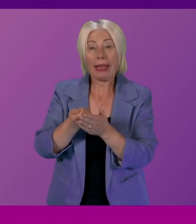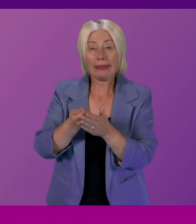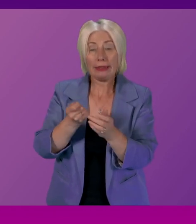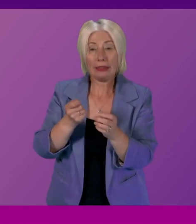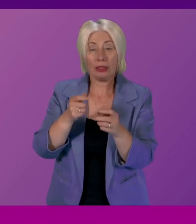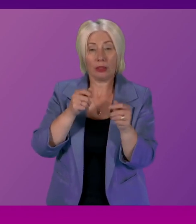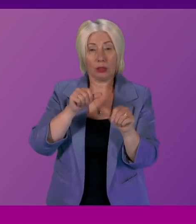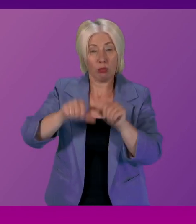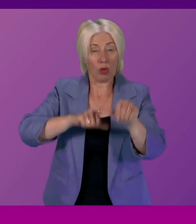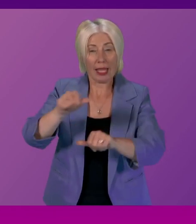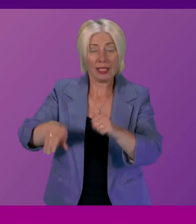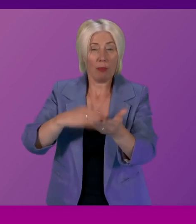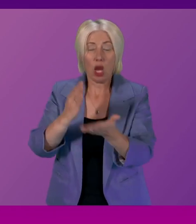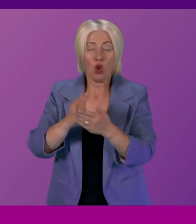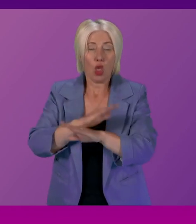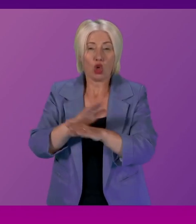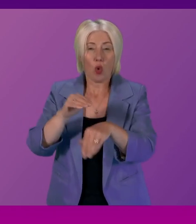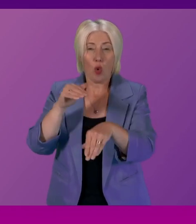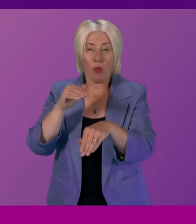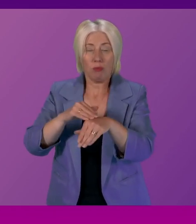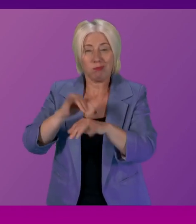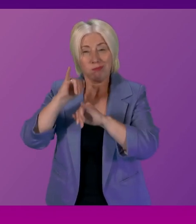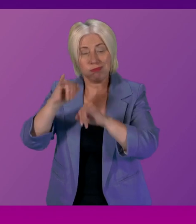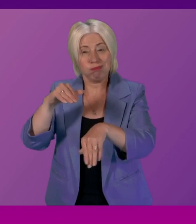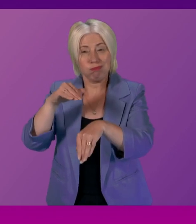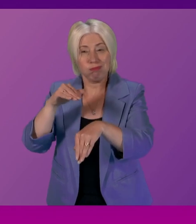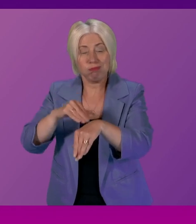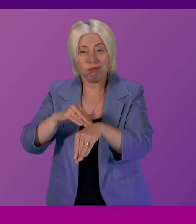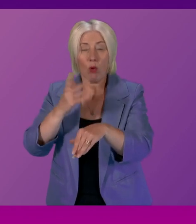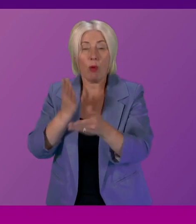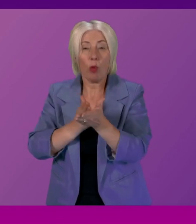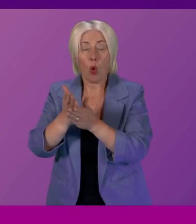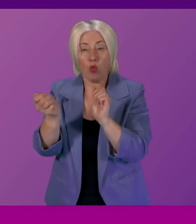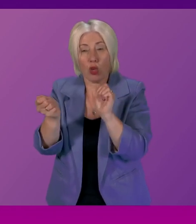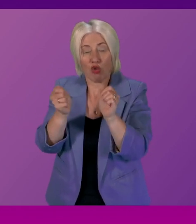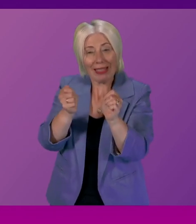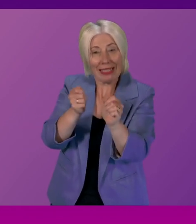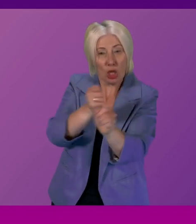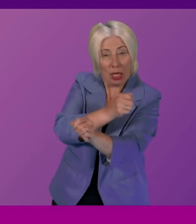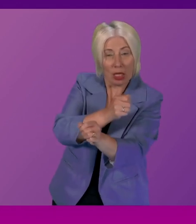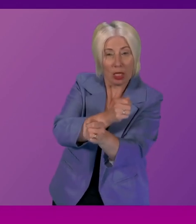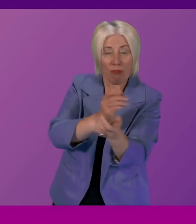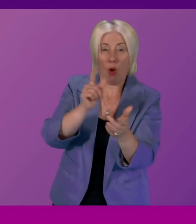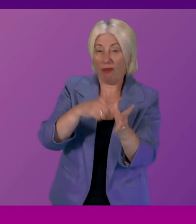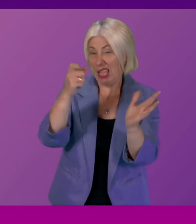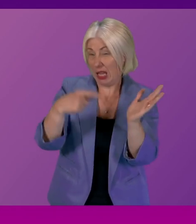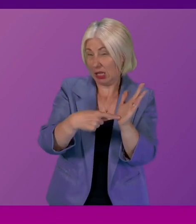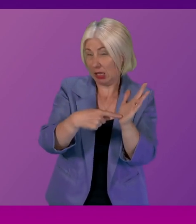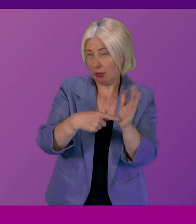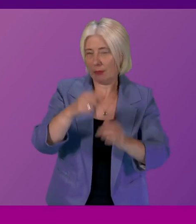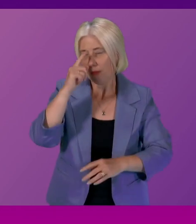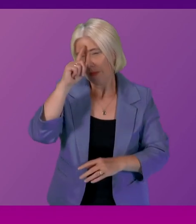prevent unintended consequences as we transition out of the emergency measures of the act of course